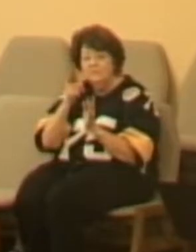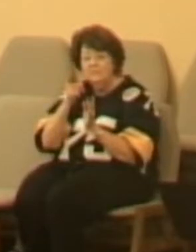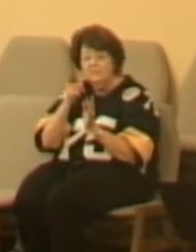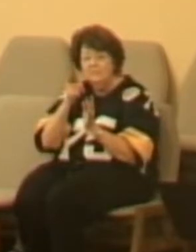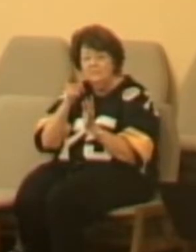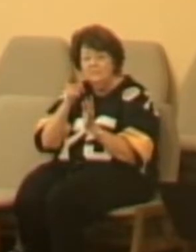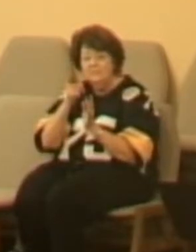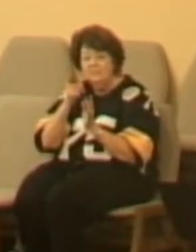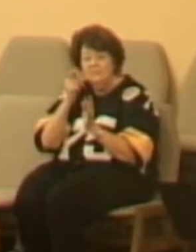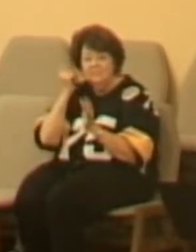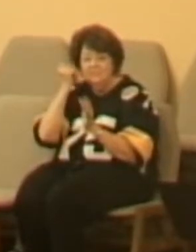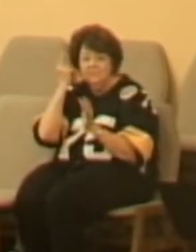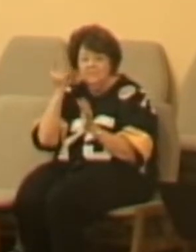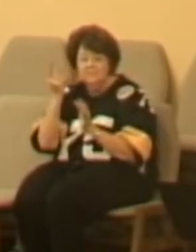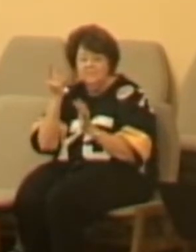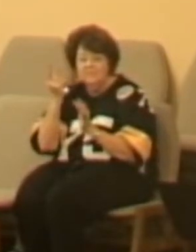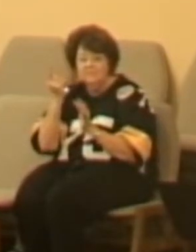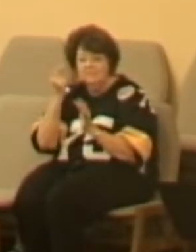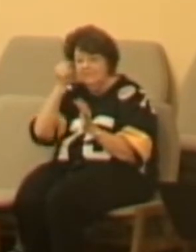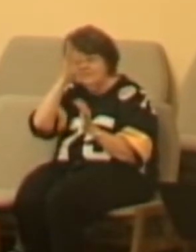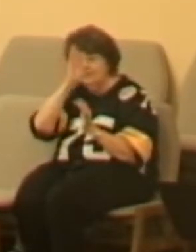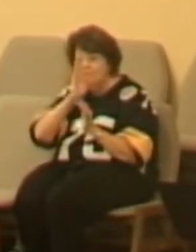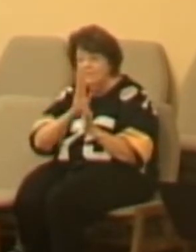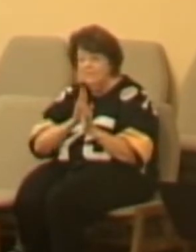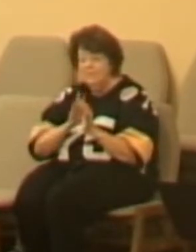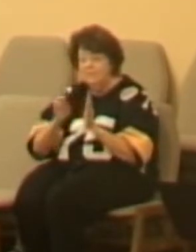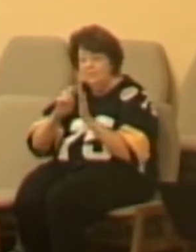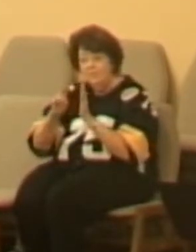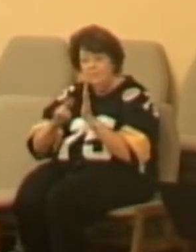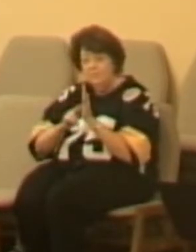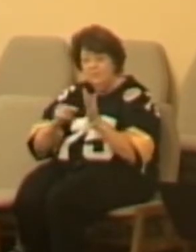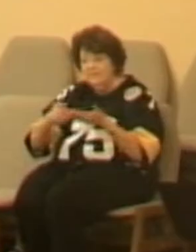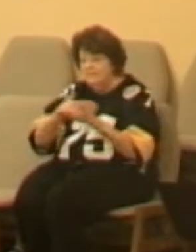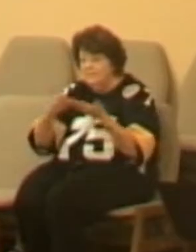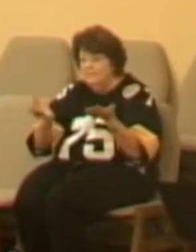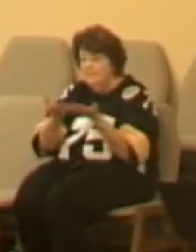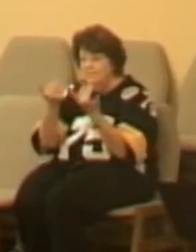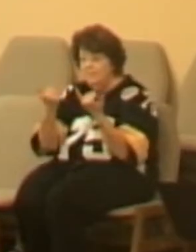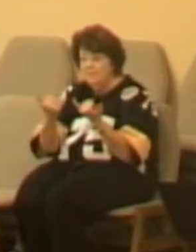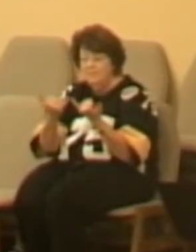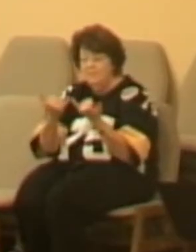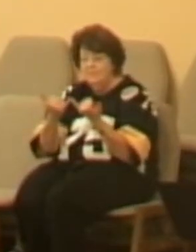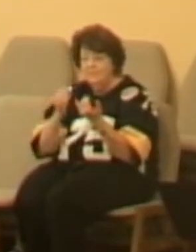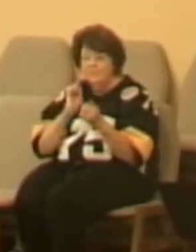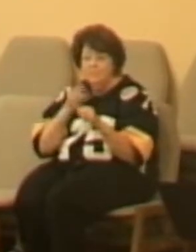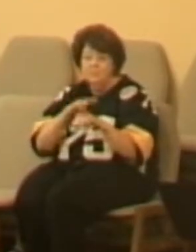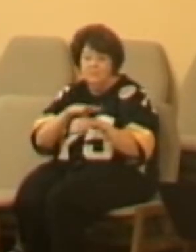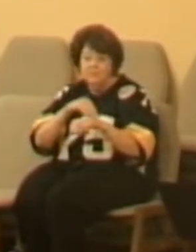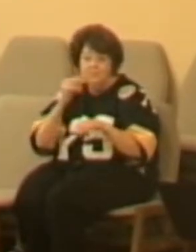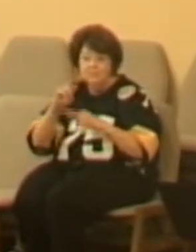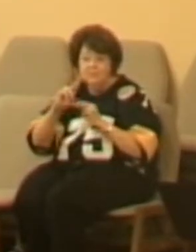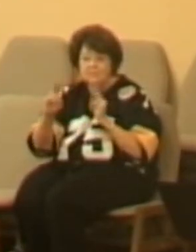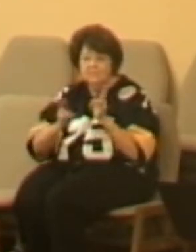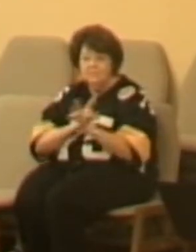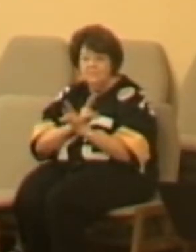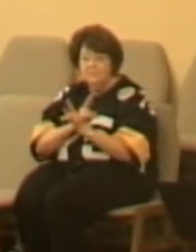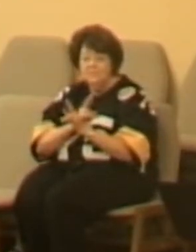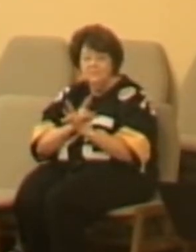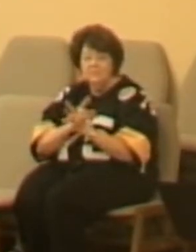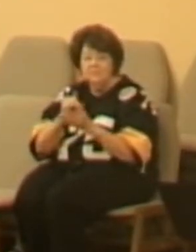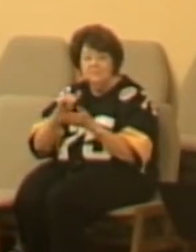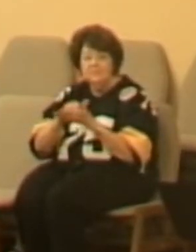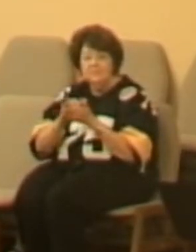reality of God in charge. We are called to repent. So that's Jesus'